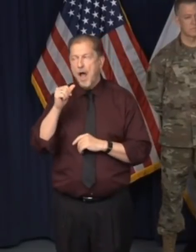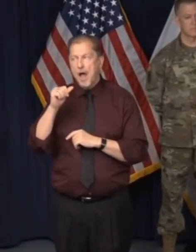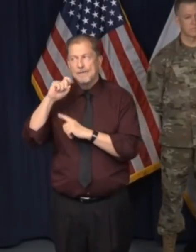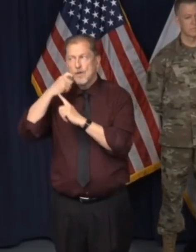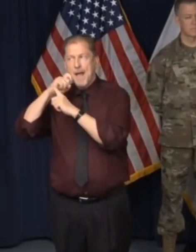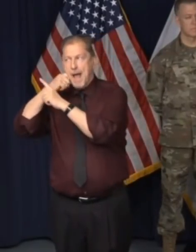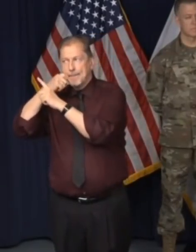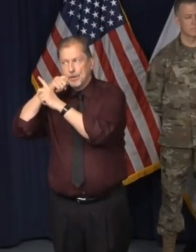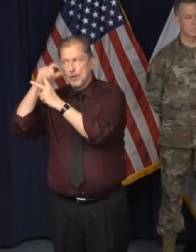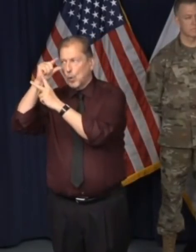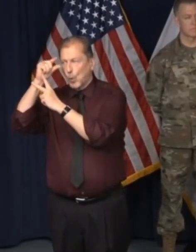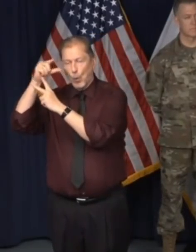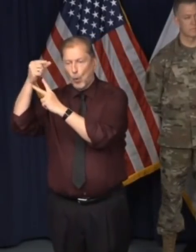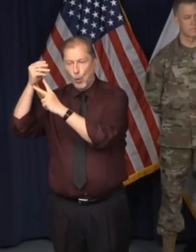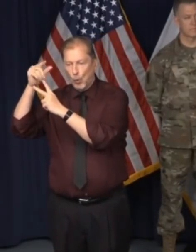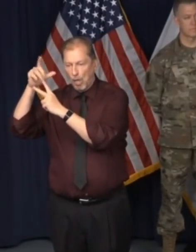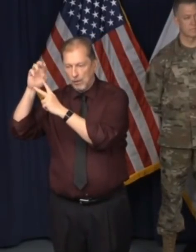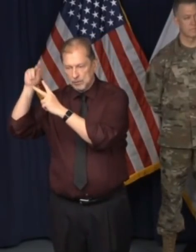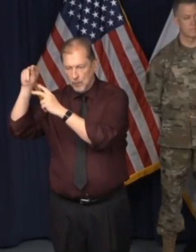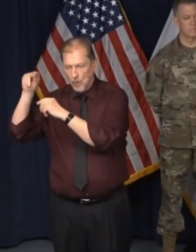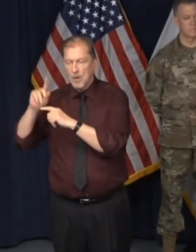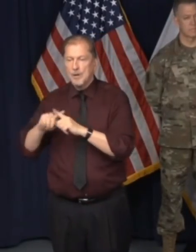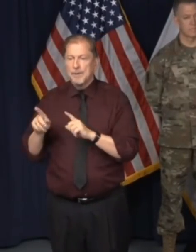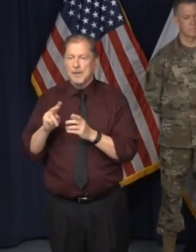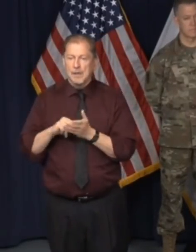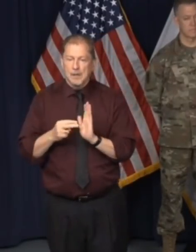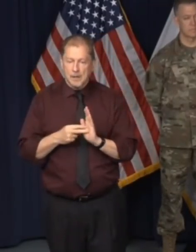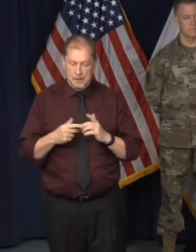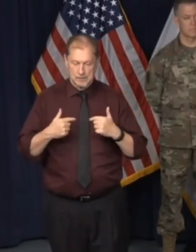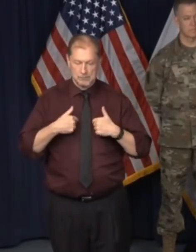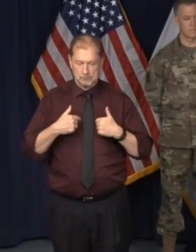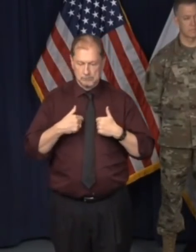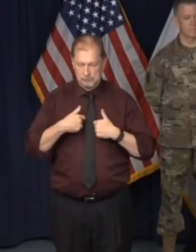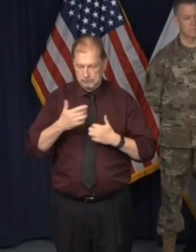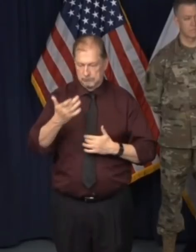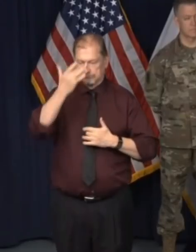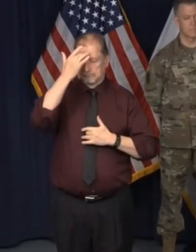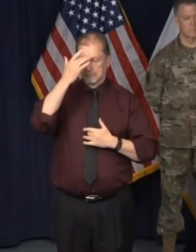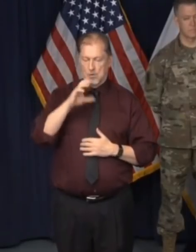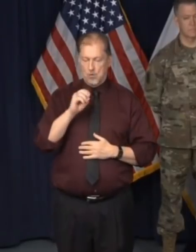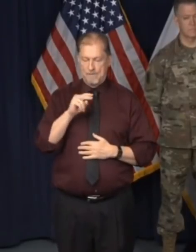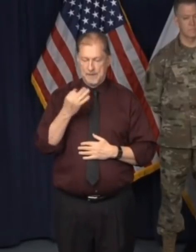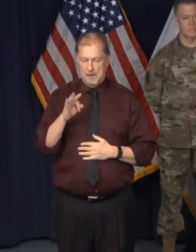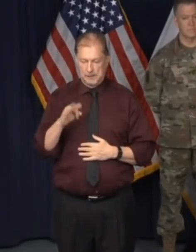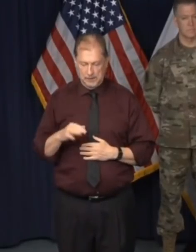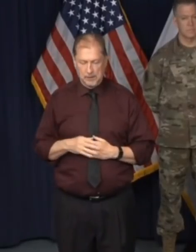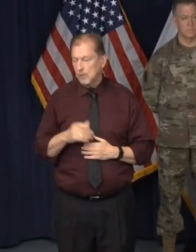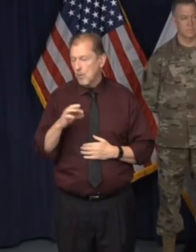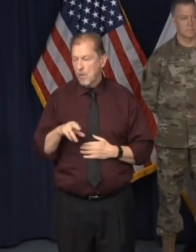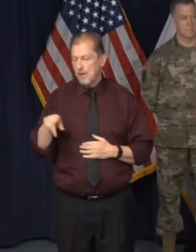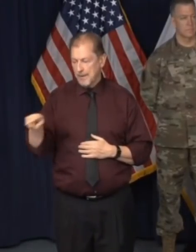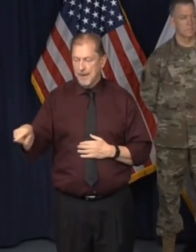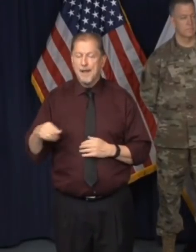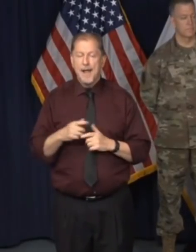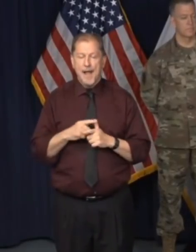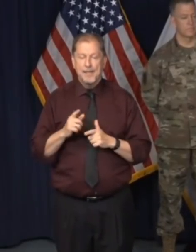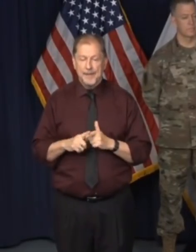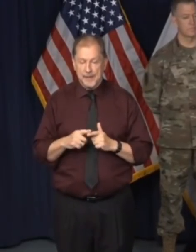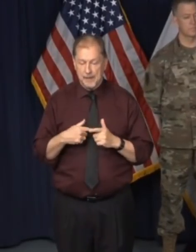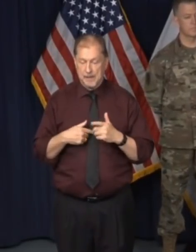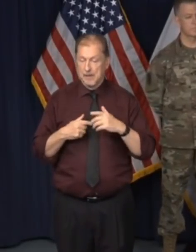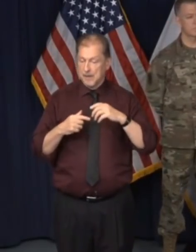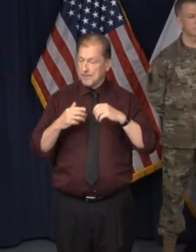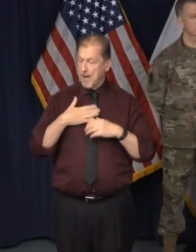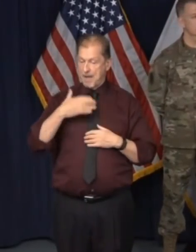This is one in which someone who has COVID-19, uh, reveals who their contacts are to someone over the phone. Um,